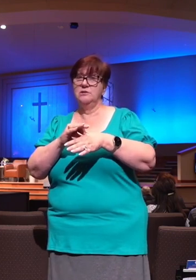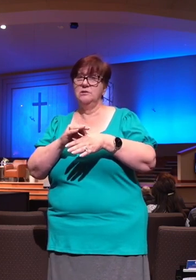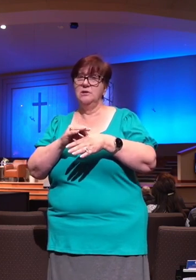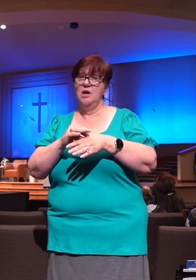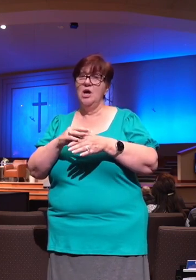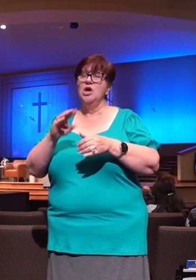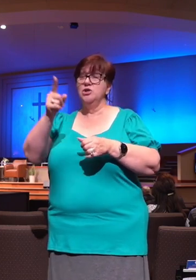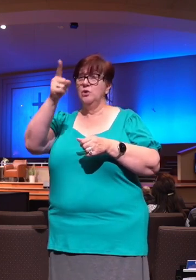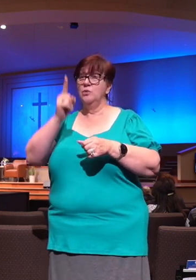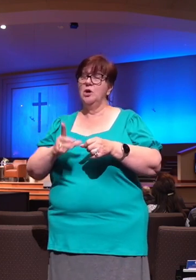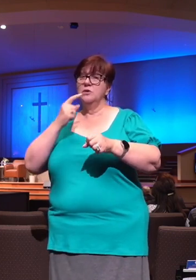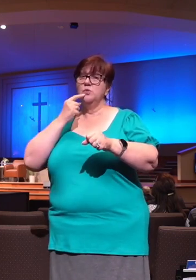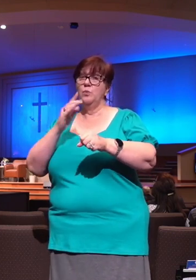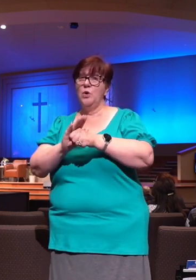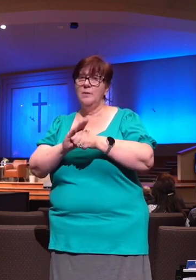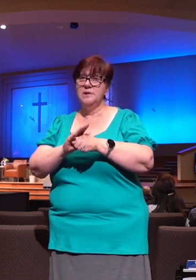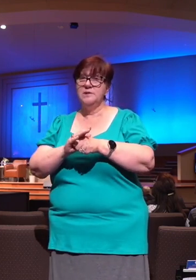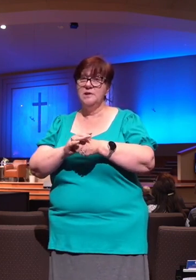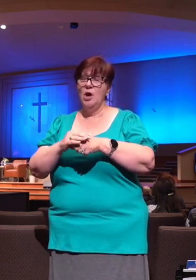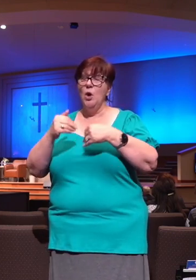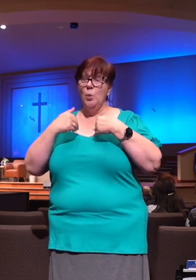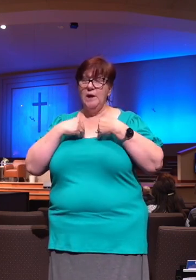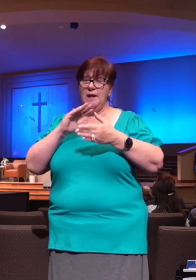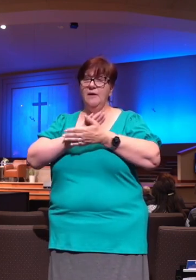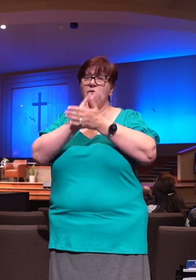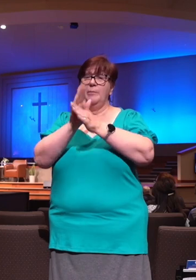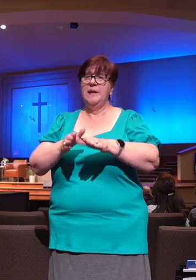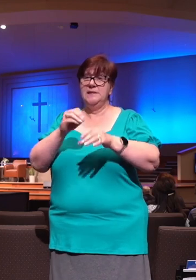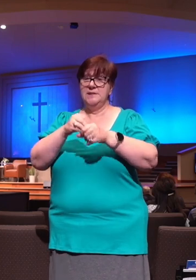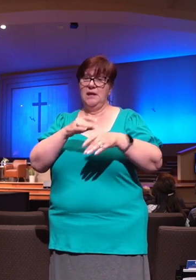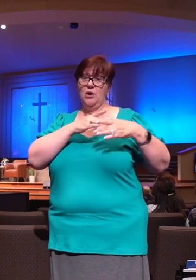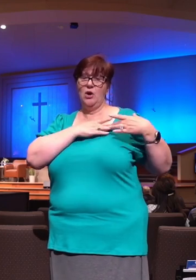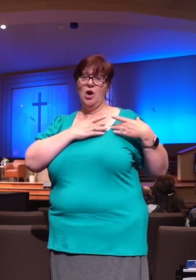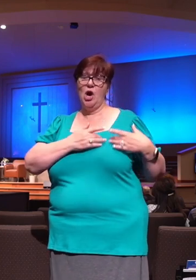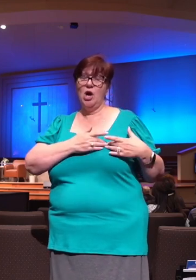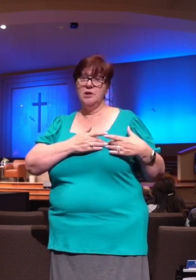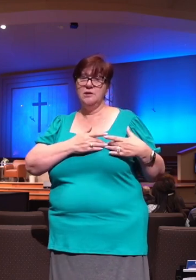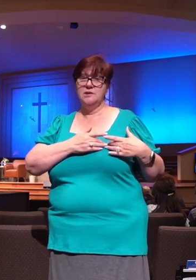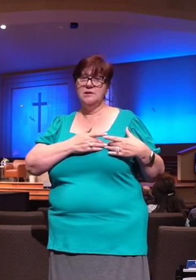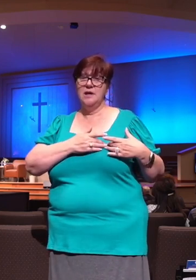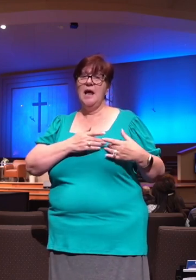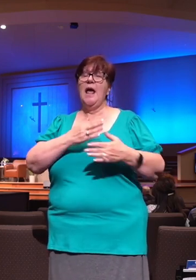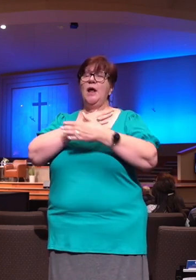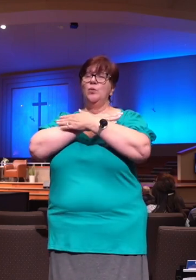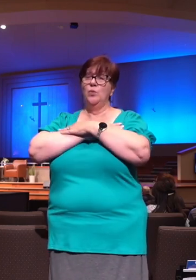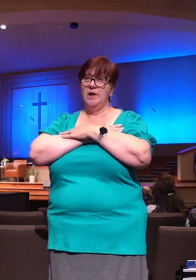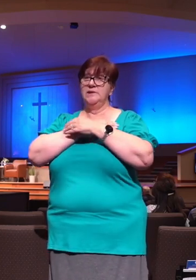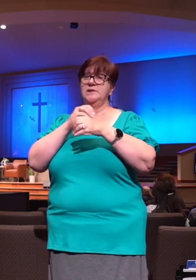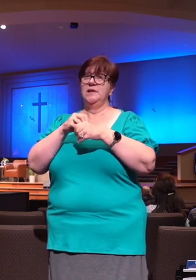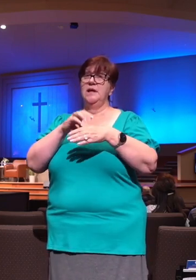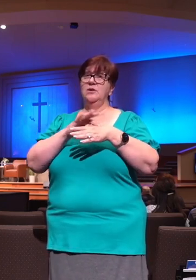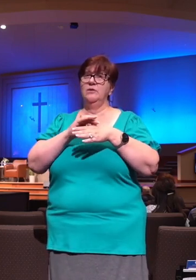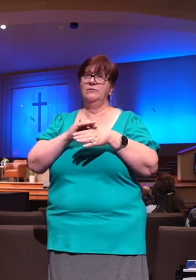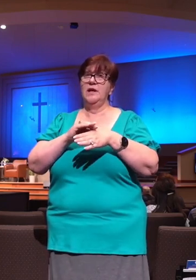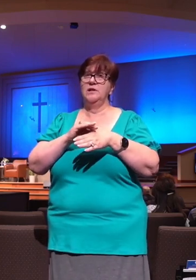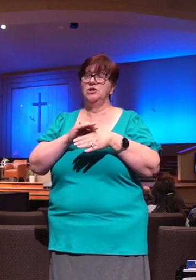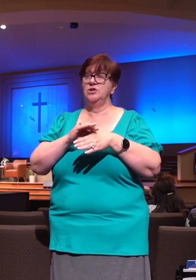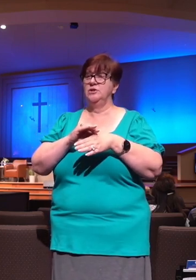that we can have peace in our hearts, but then in my flesh shall also rest in hope. This is